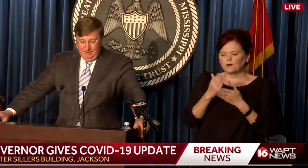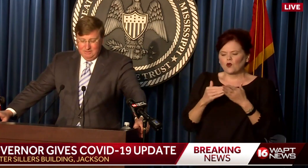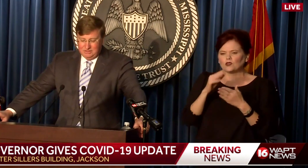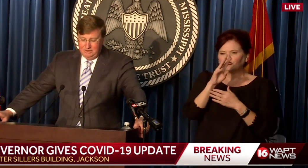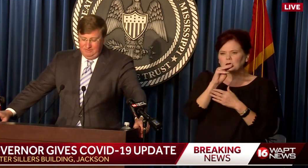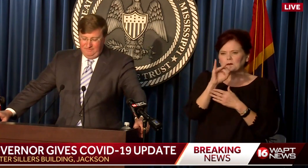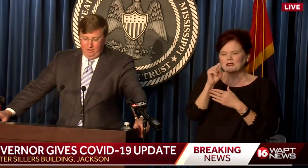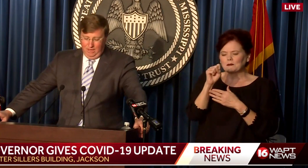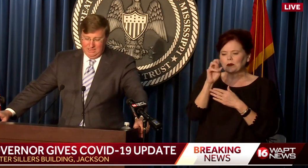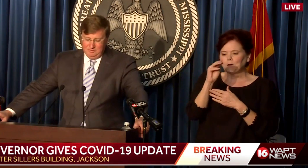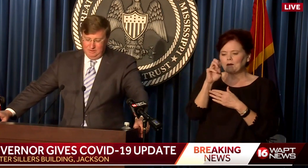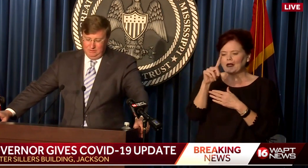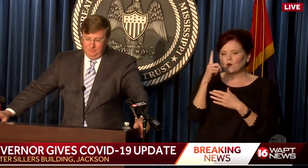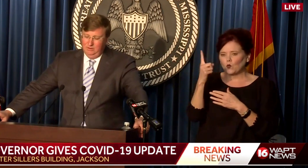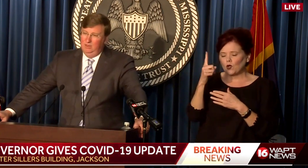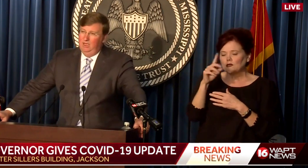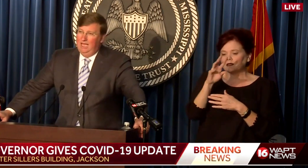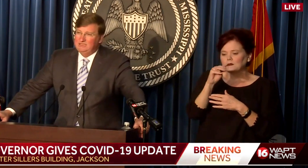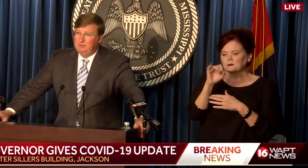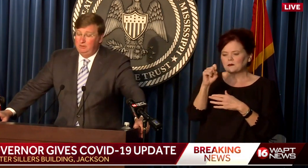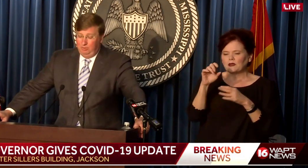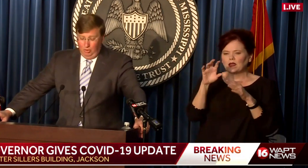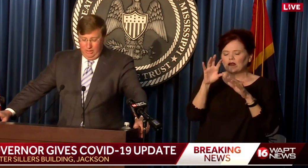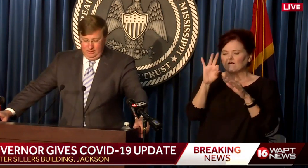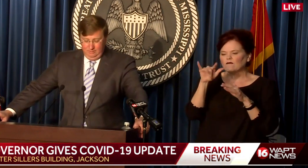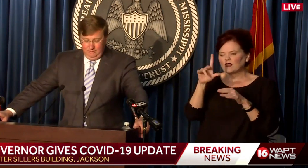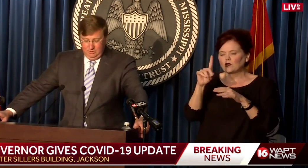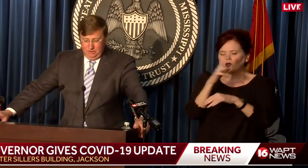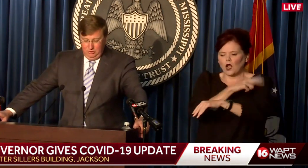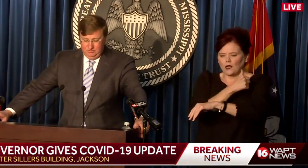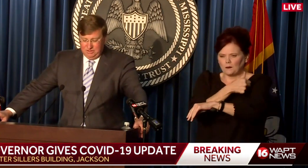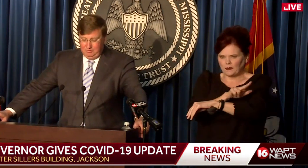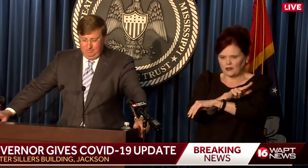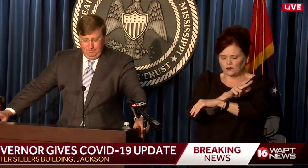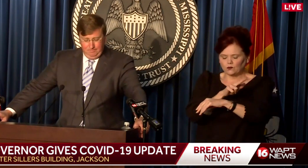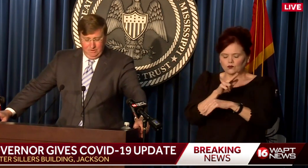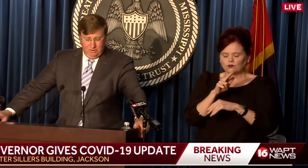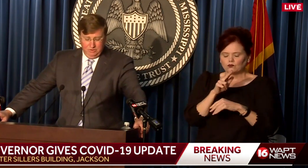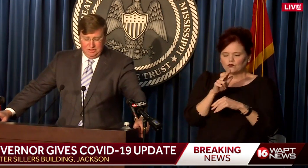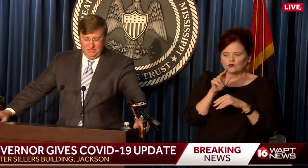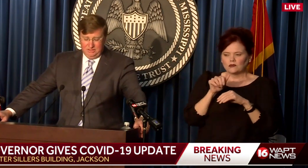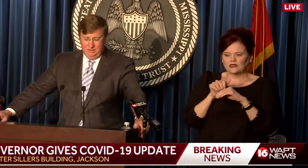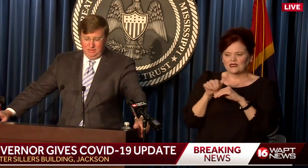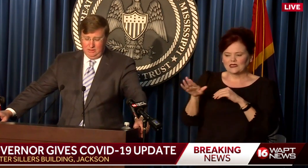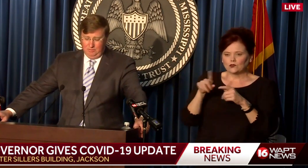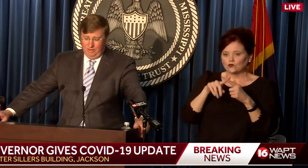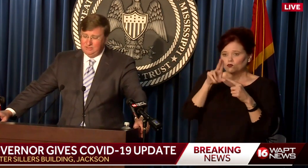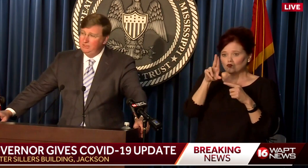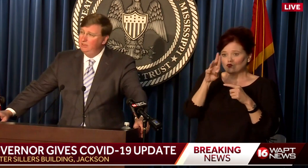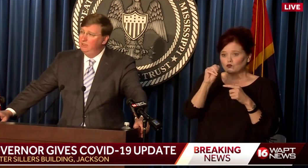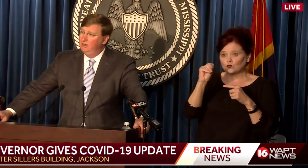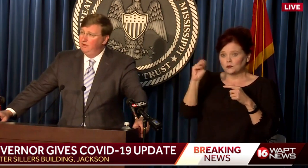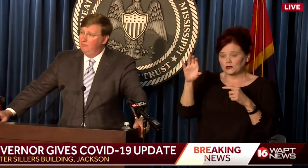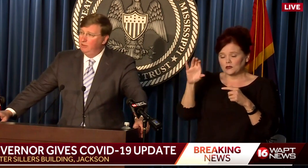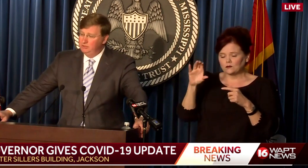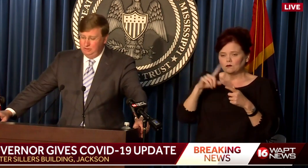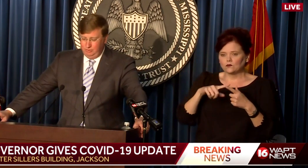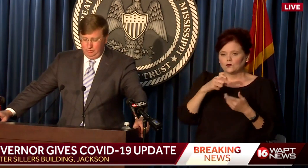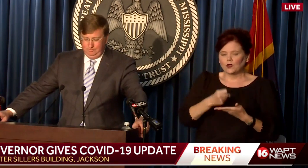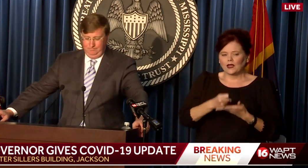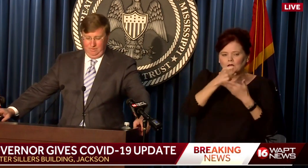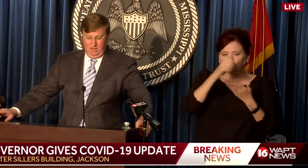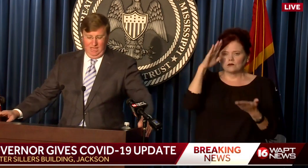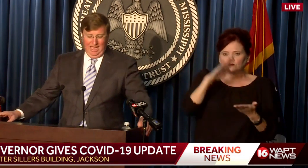a Mississippi Field Hospital has been deployed to UMC to assist in decompressing their